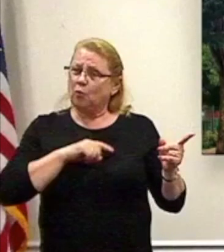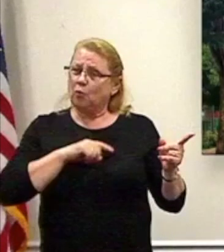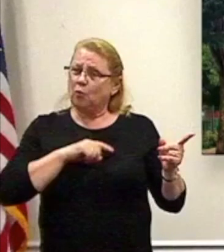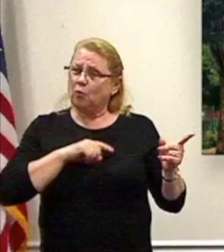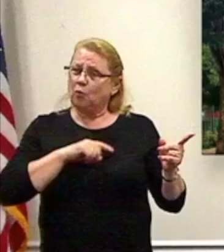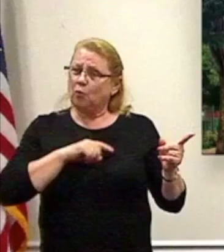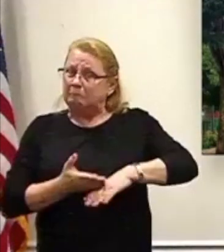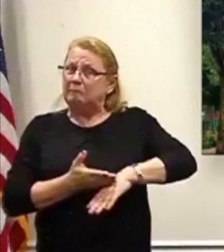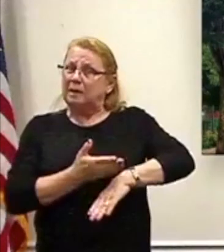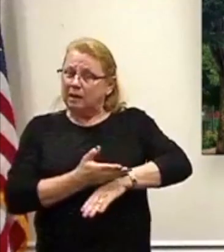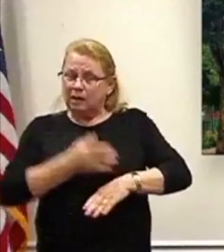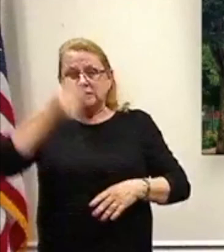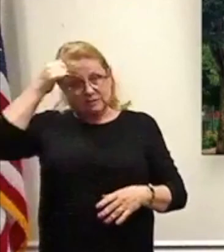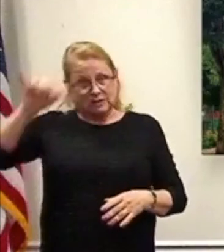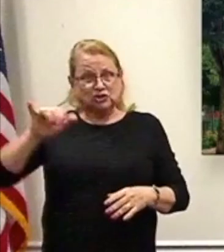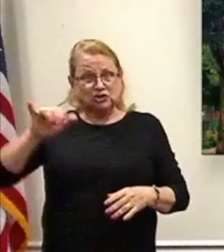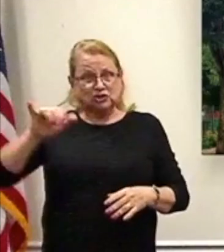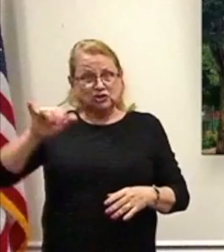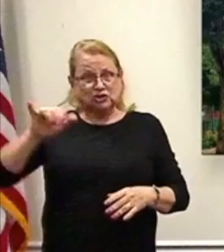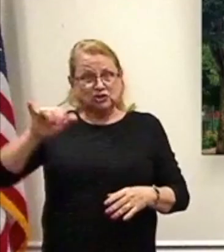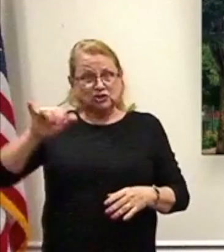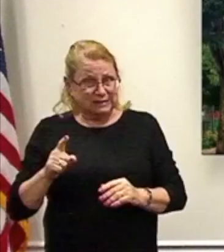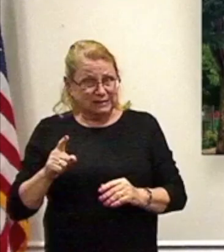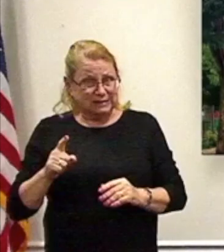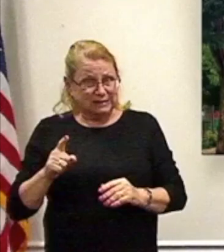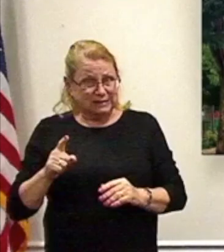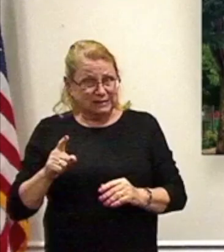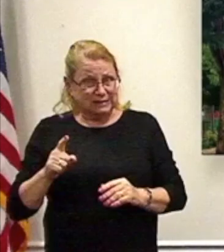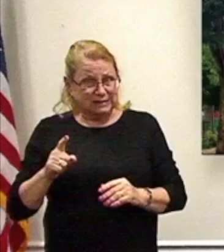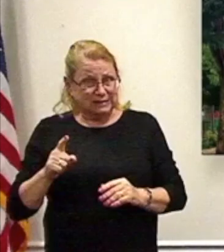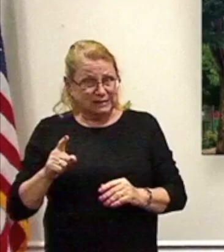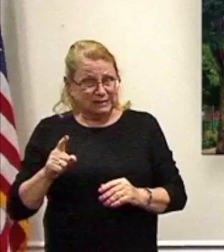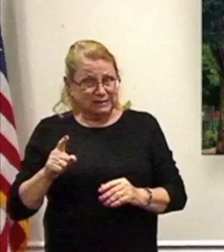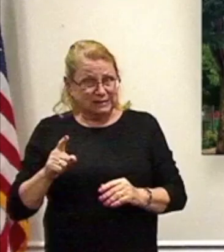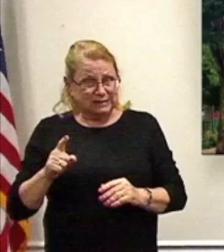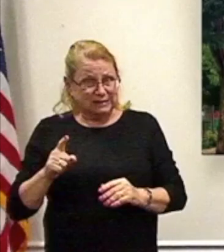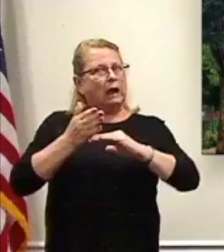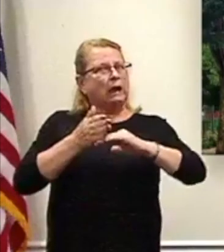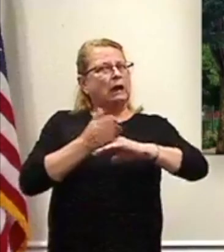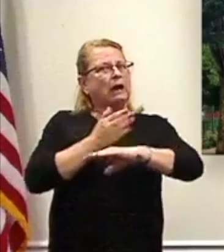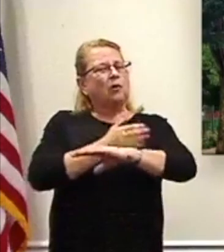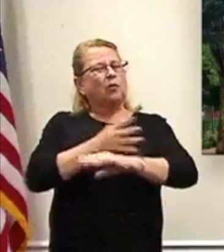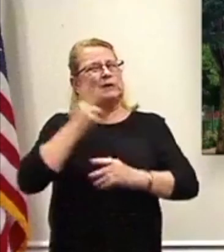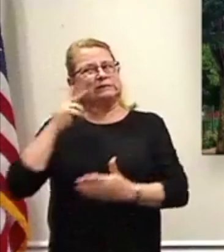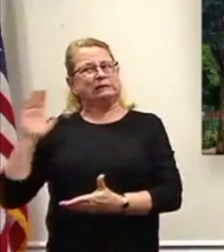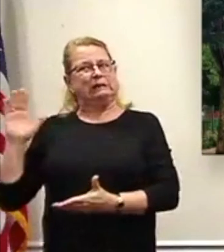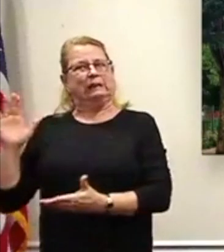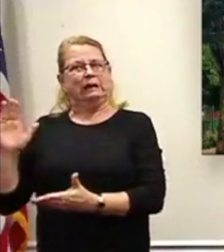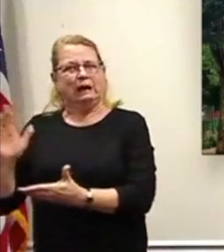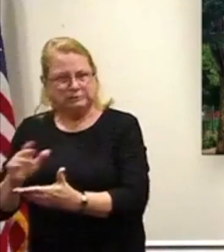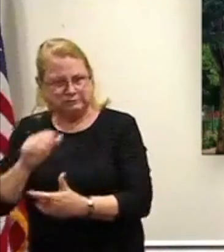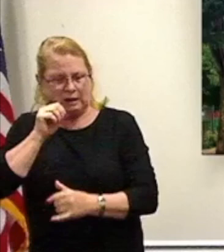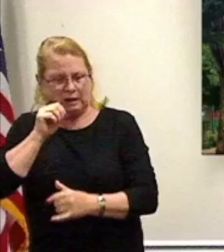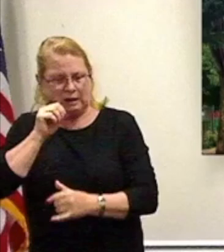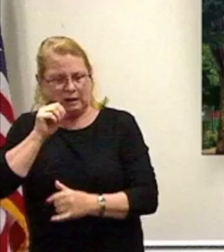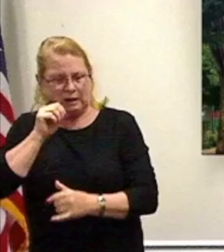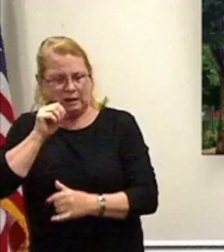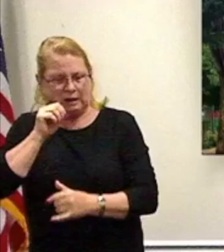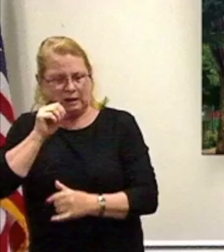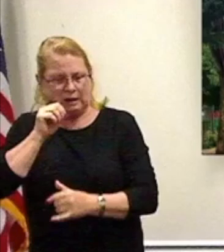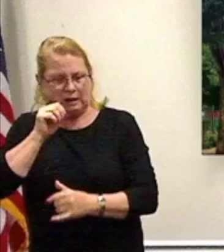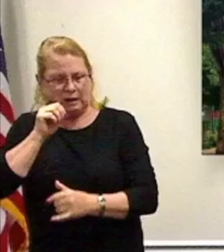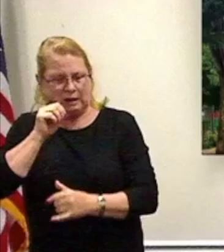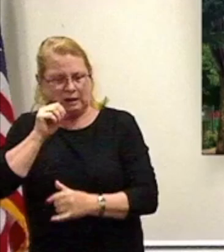rebounding. We have seen a precipitous decline in unemployment. There continues to be federal and state assistance for unemployment